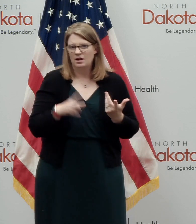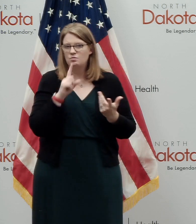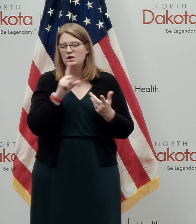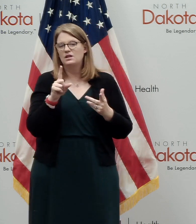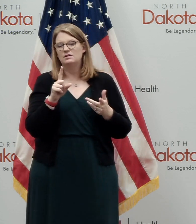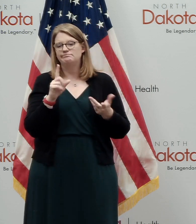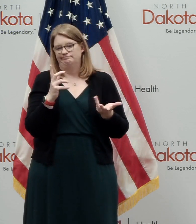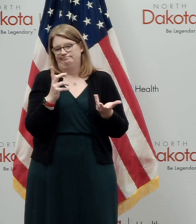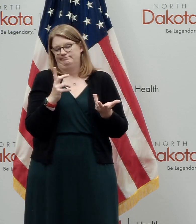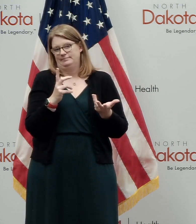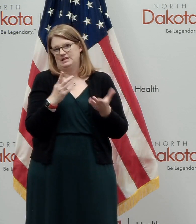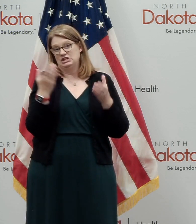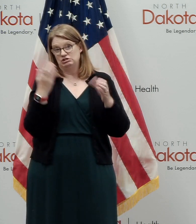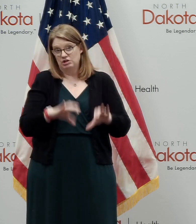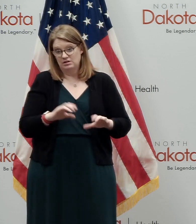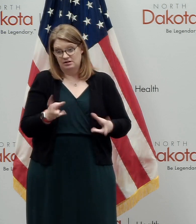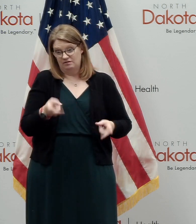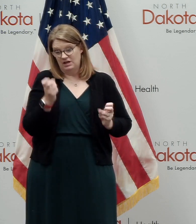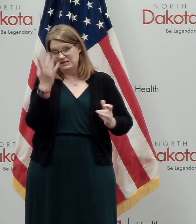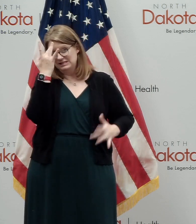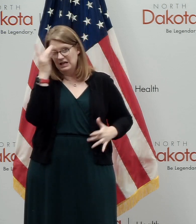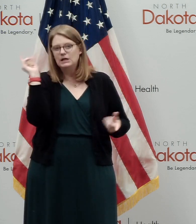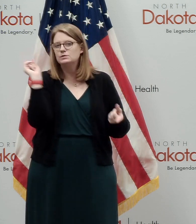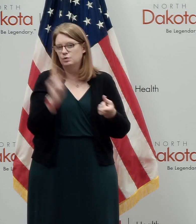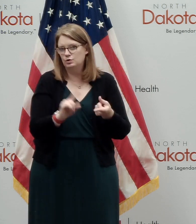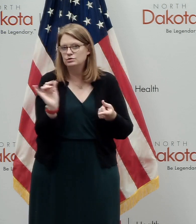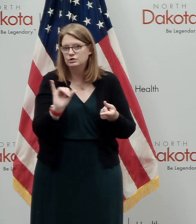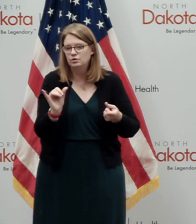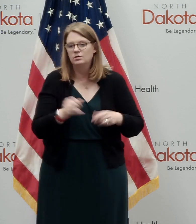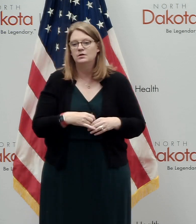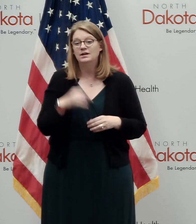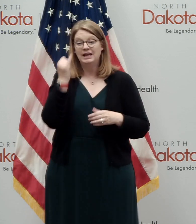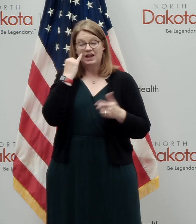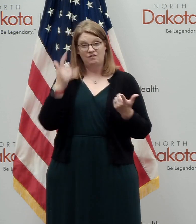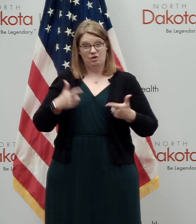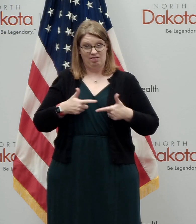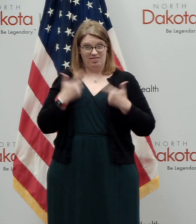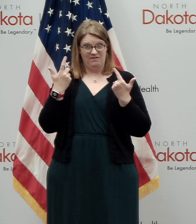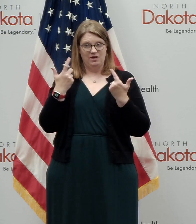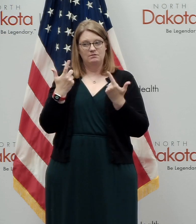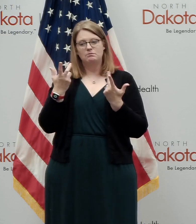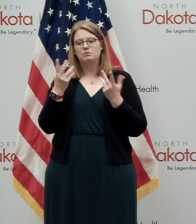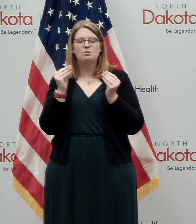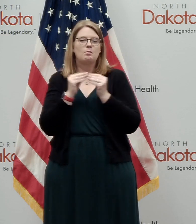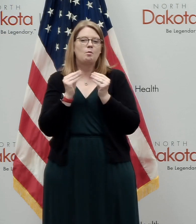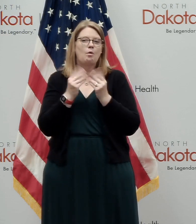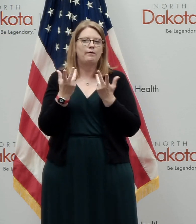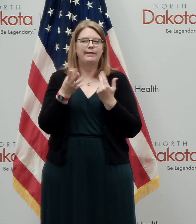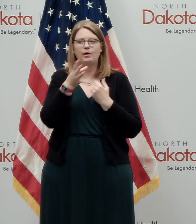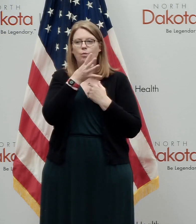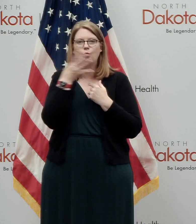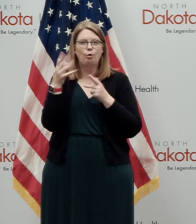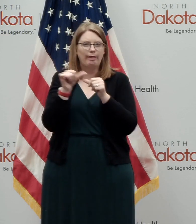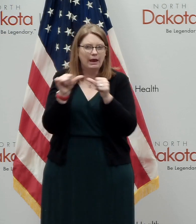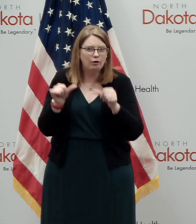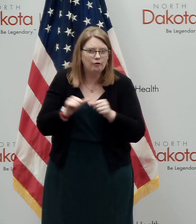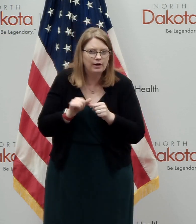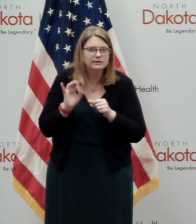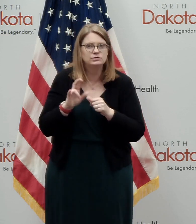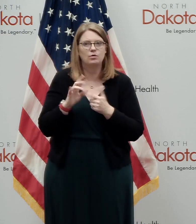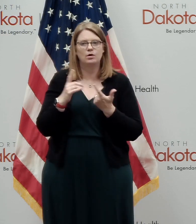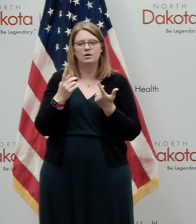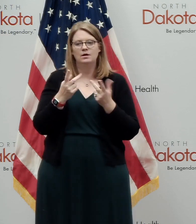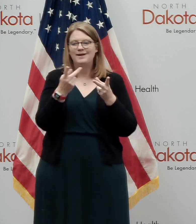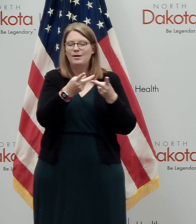of someone getting the infection. So again, if you're living outside these more areas with more